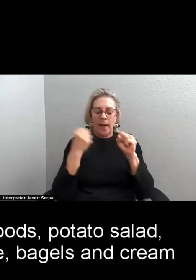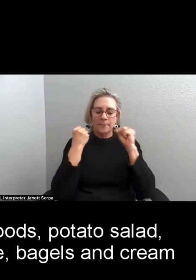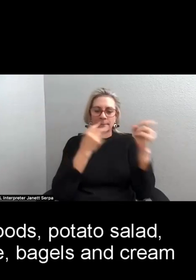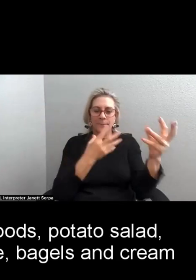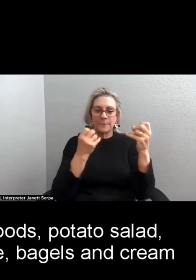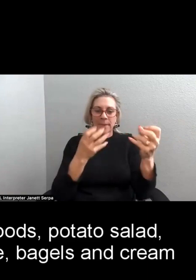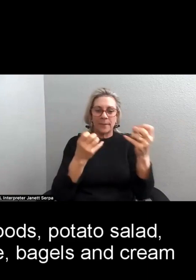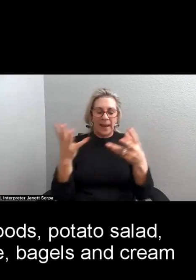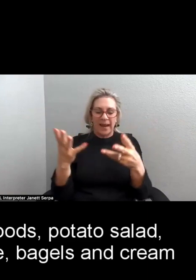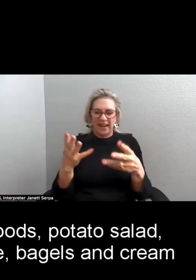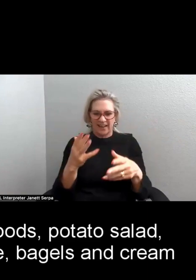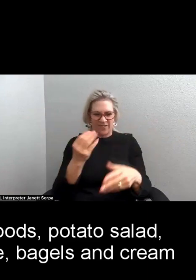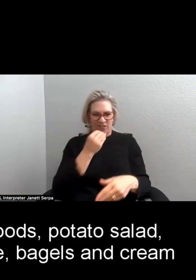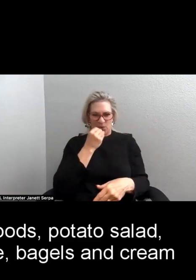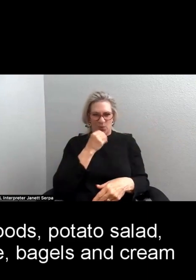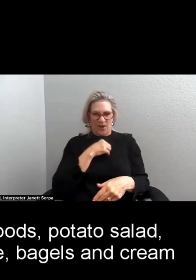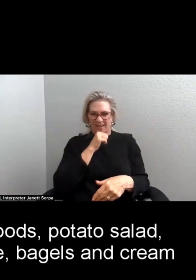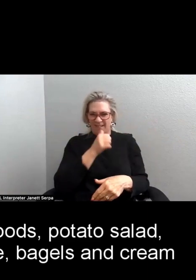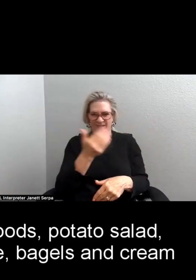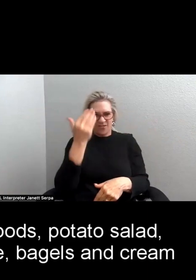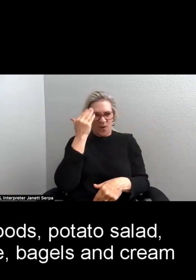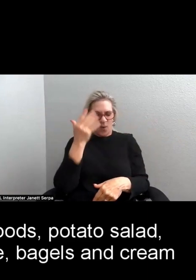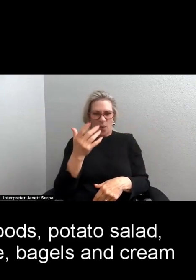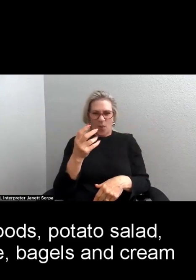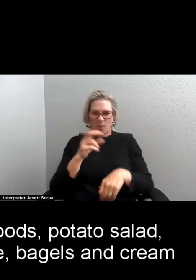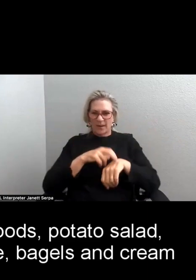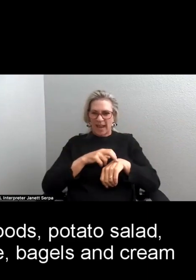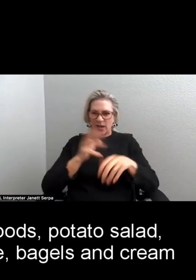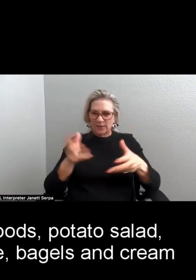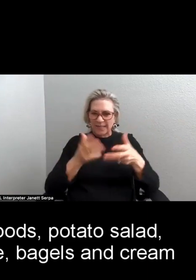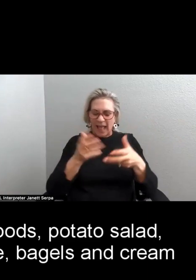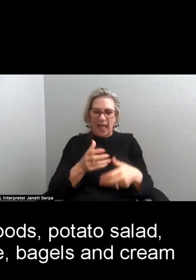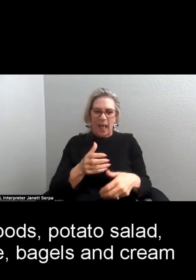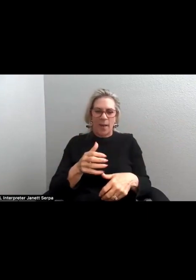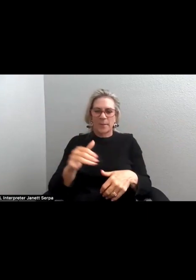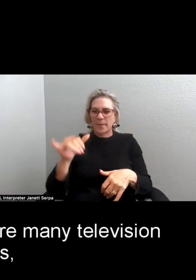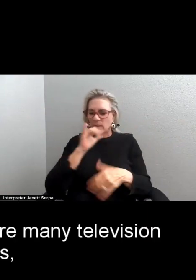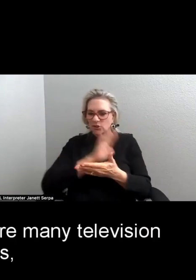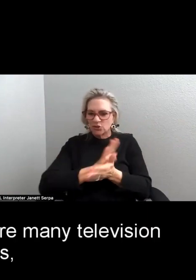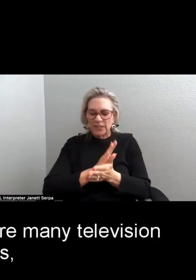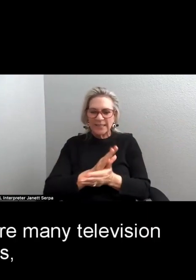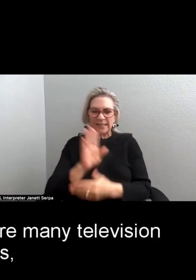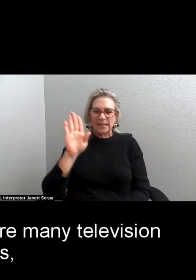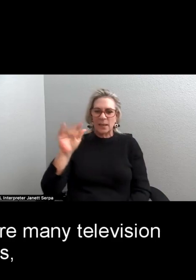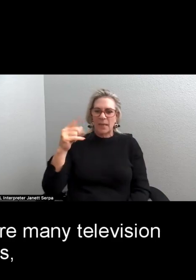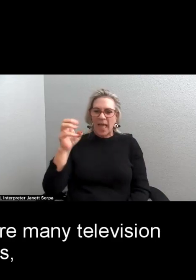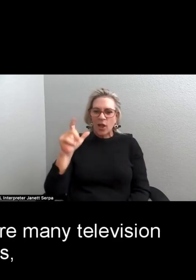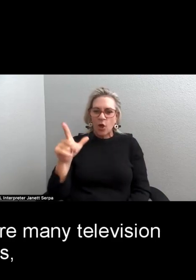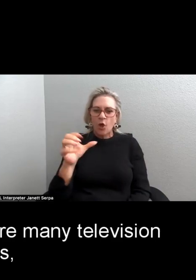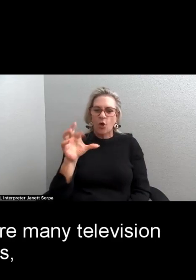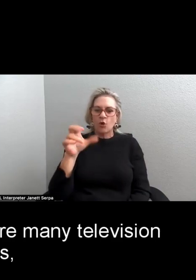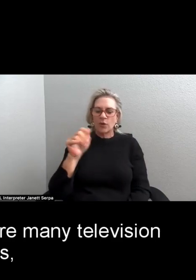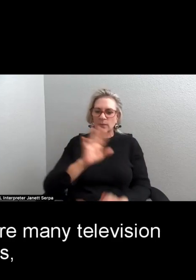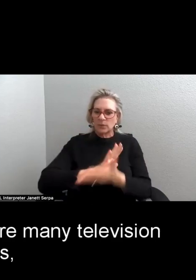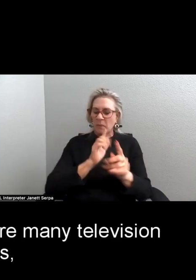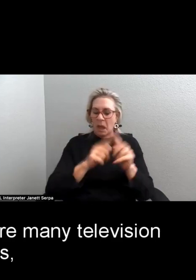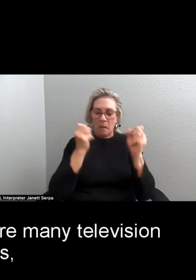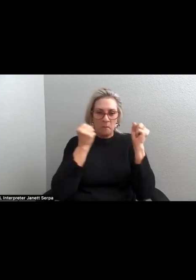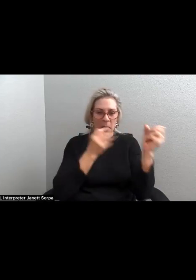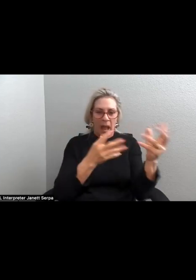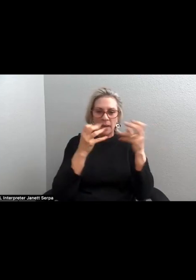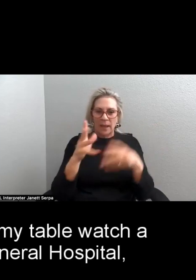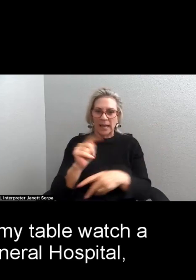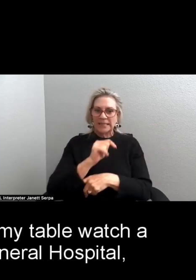foods, potato salad, macaroni and cheese, bagels, and cream cheese, that there are many television